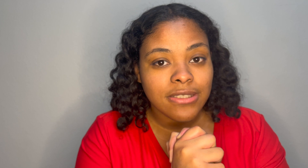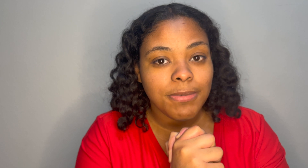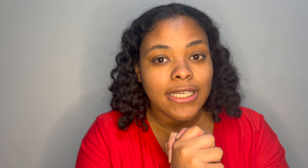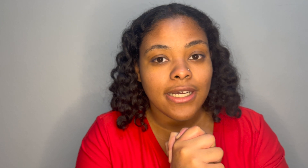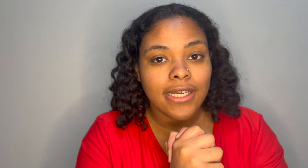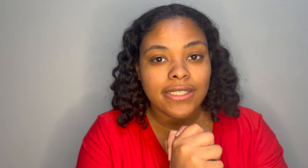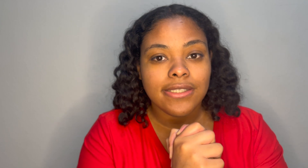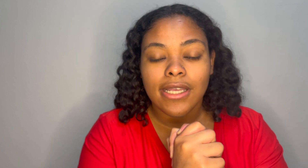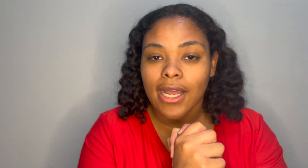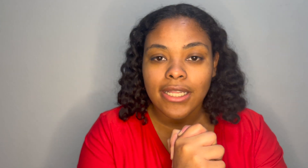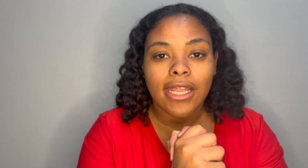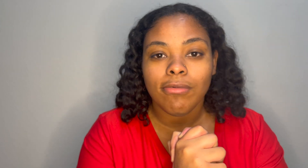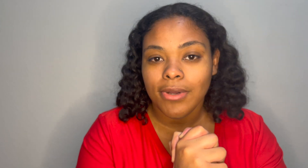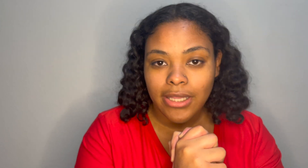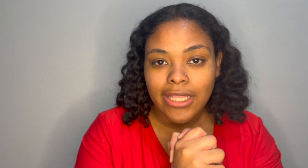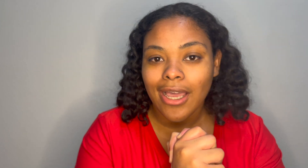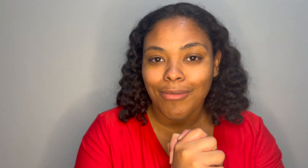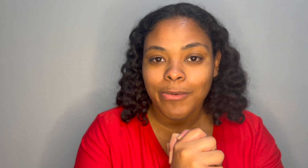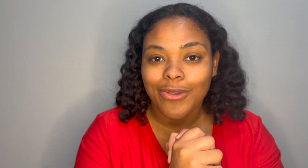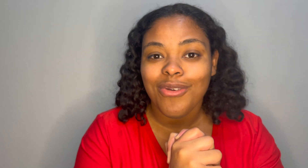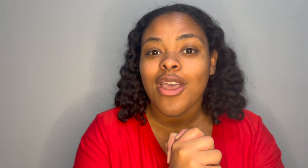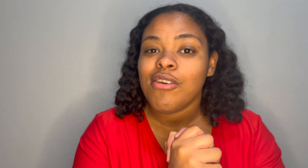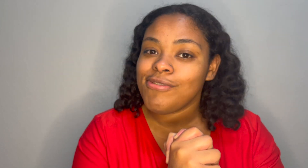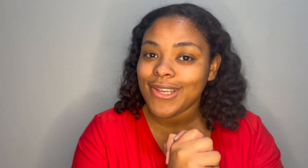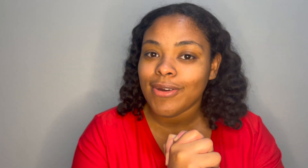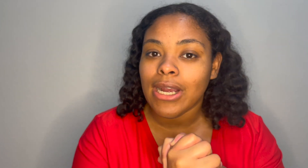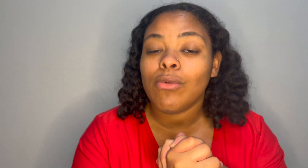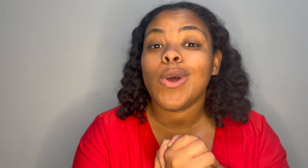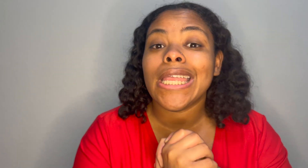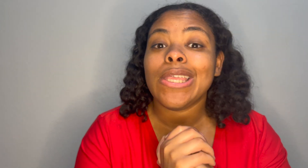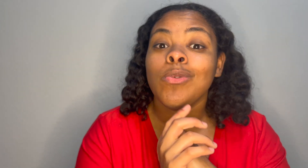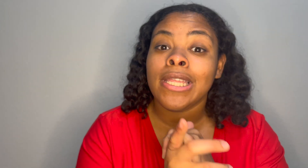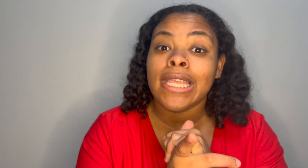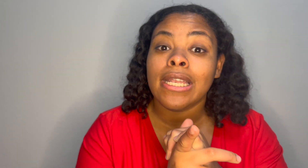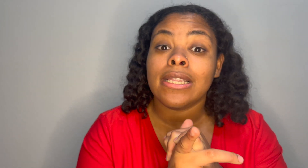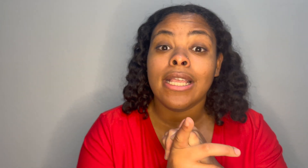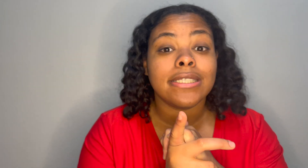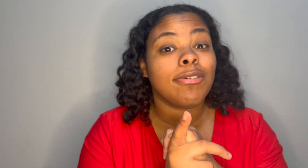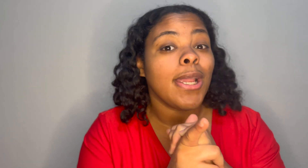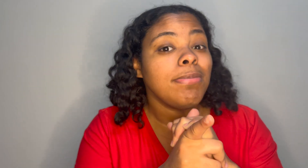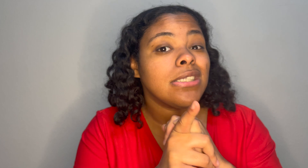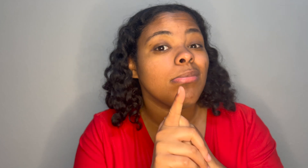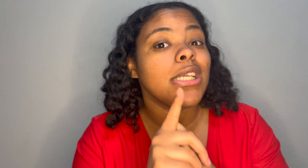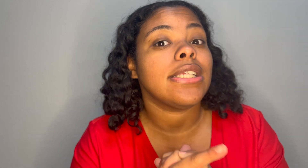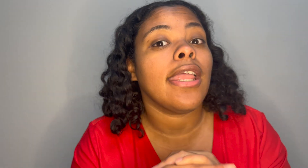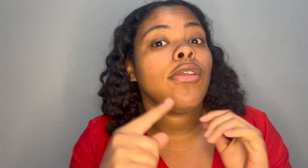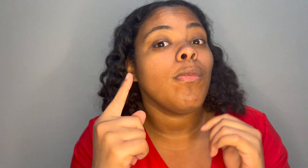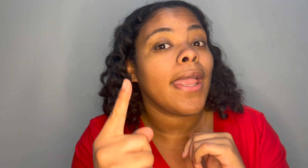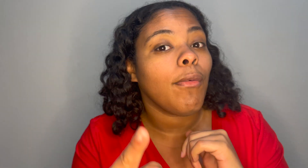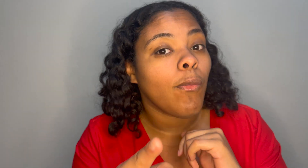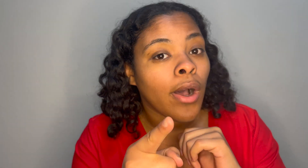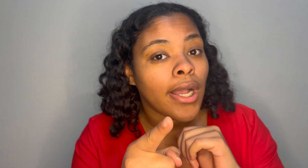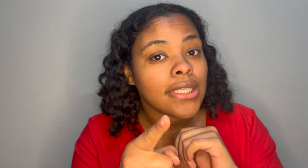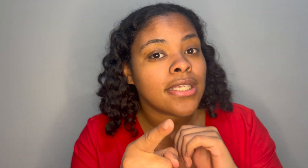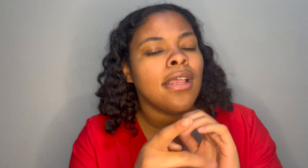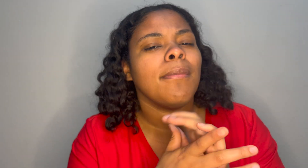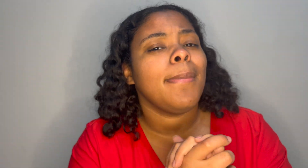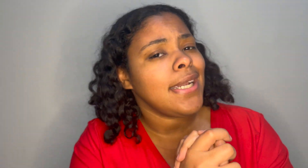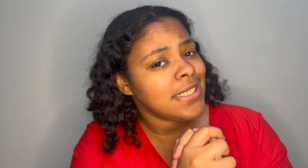because god can really help you figure out what you need because there might be some things that you may want but is